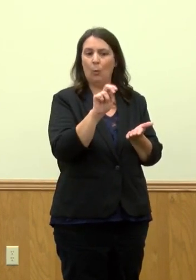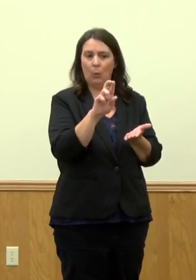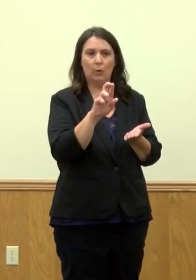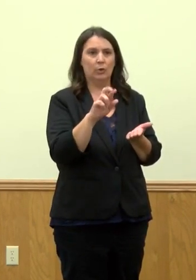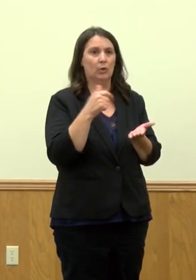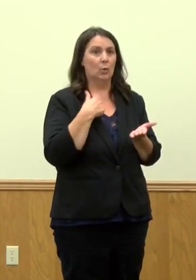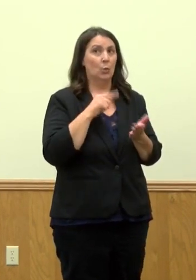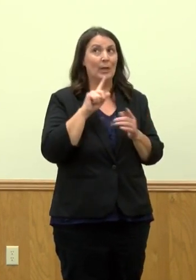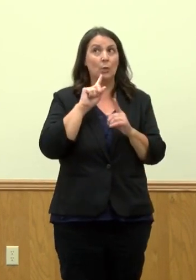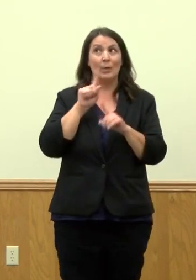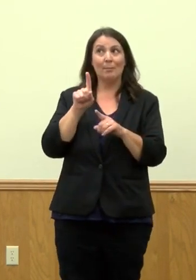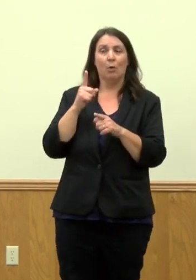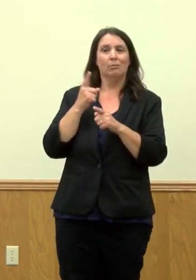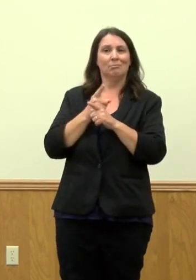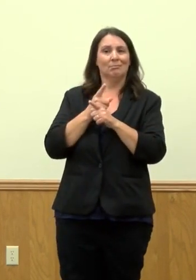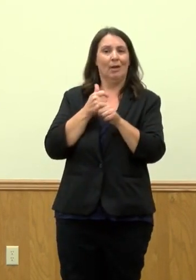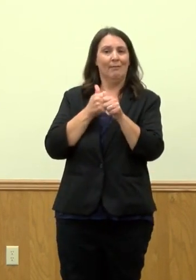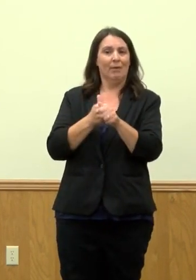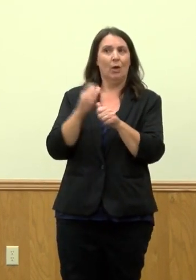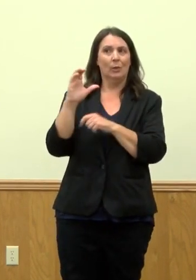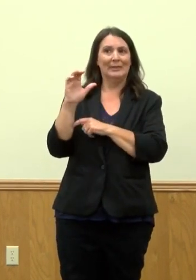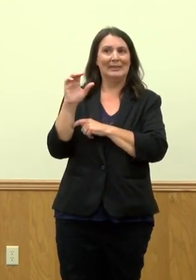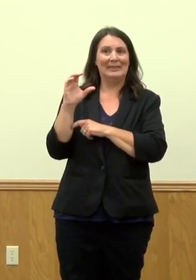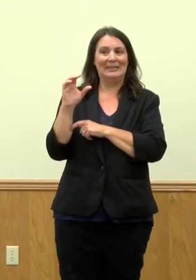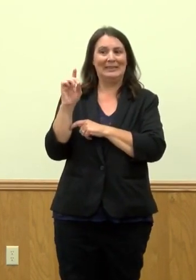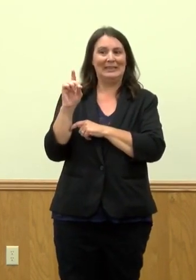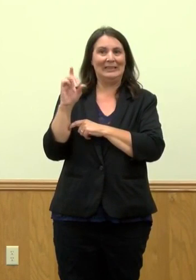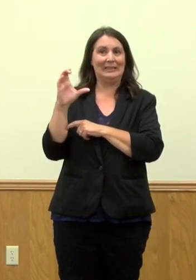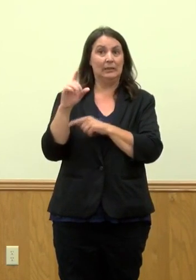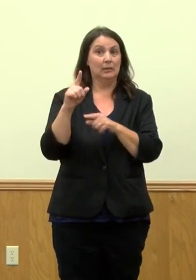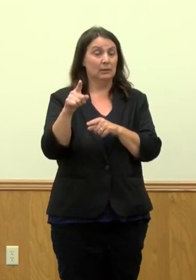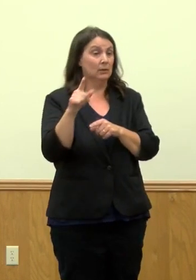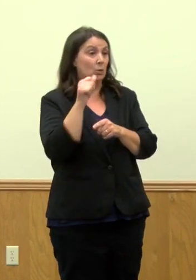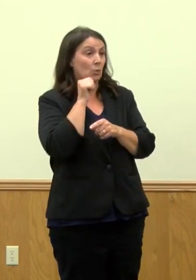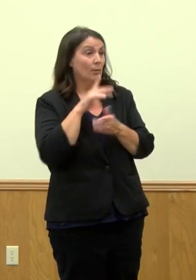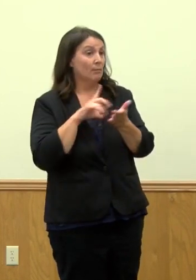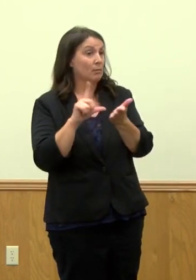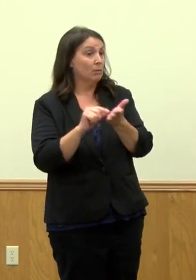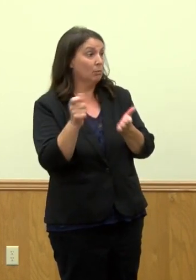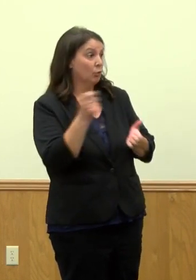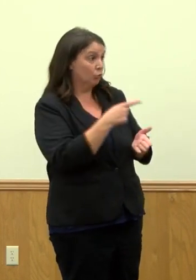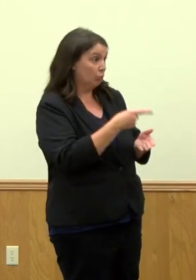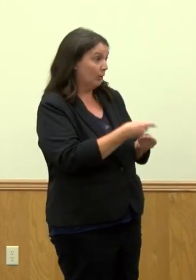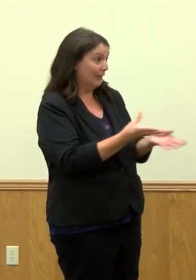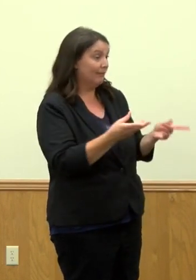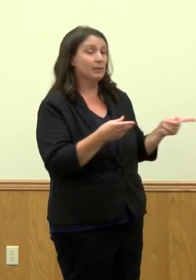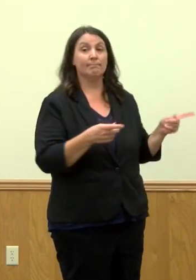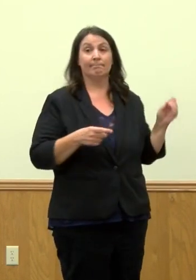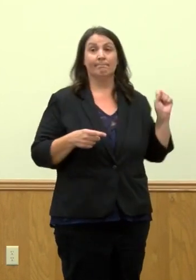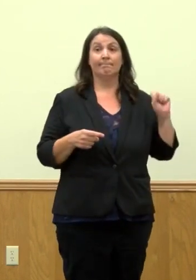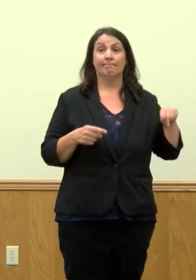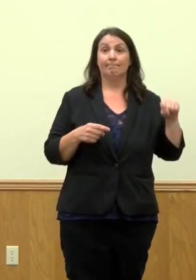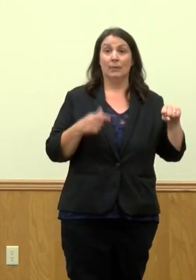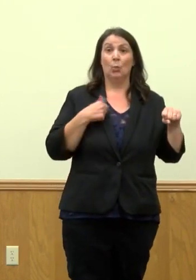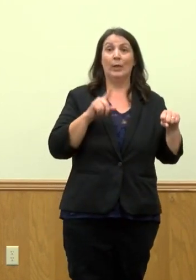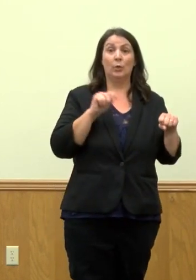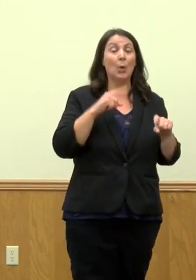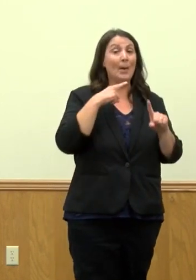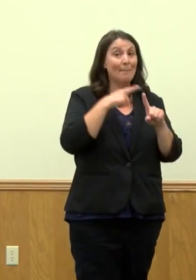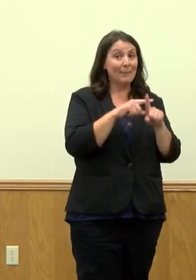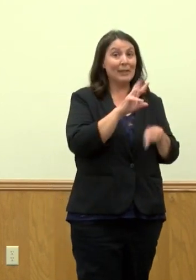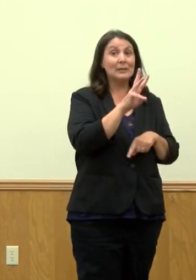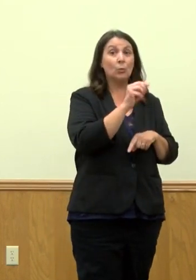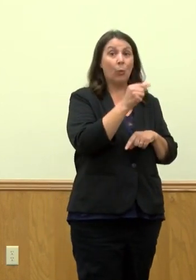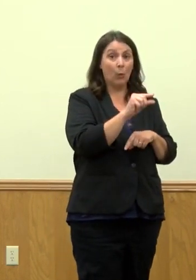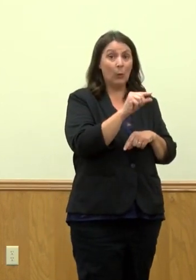CDC guidelines. But you are giving them now? We are, and so are, I think, the Walgreens in our communities and the other pharmacies as well. And again, it's just